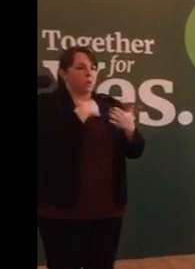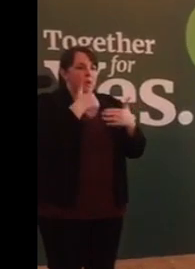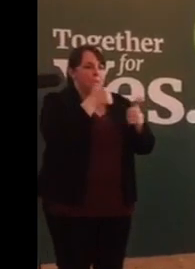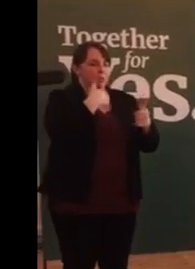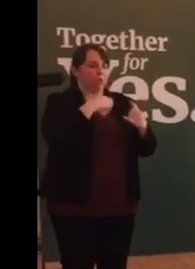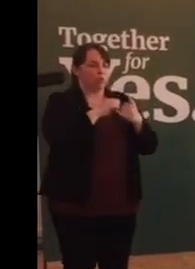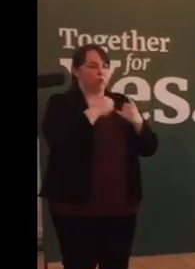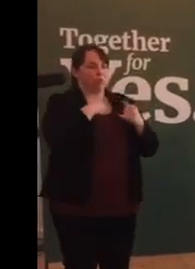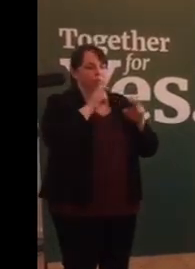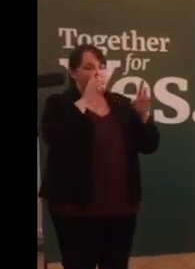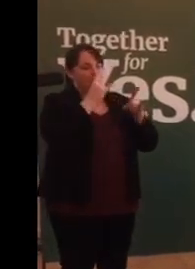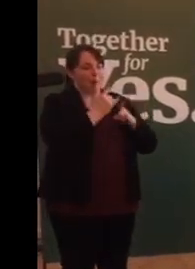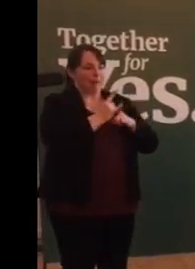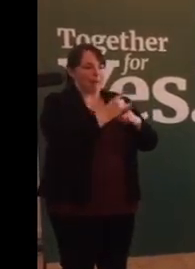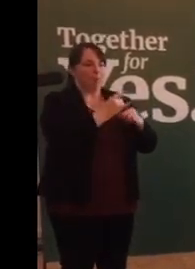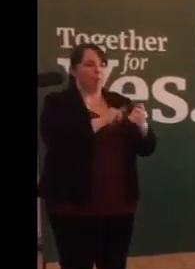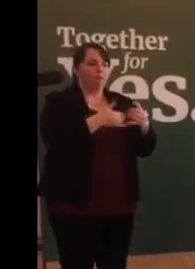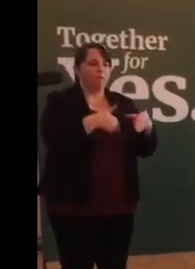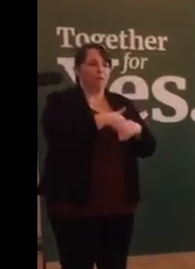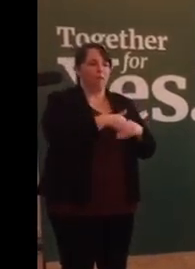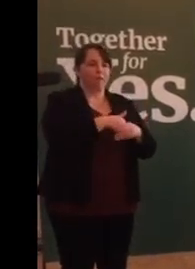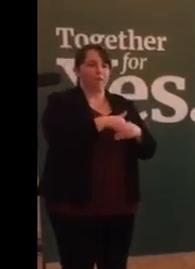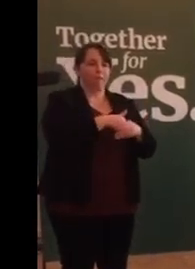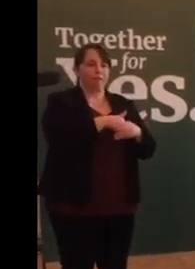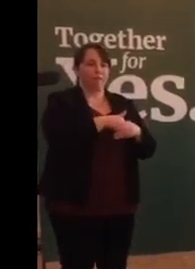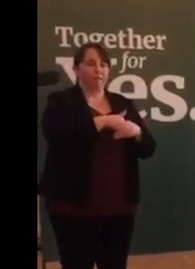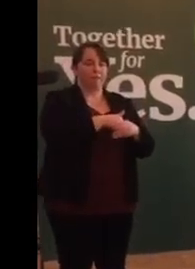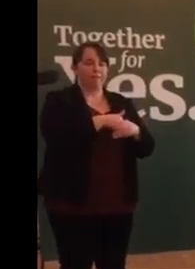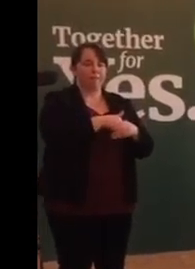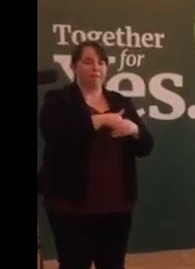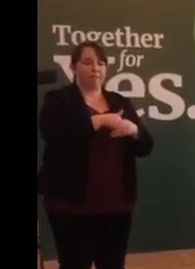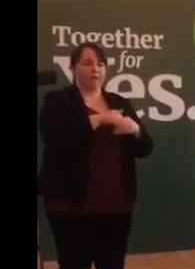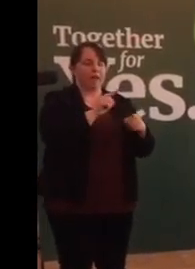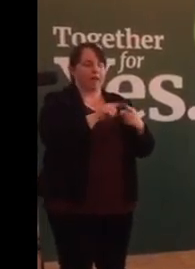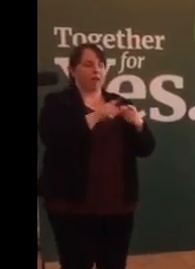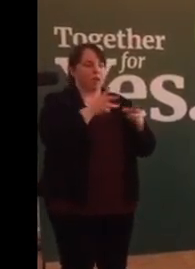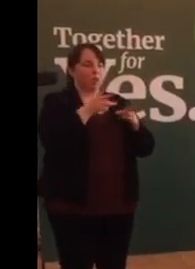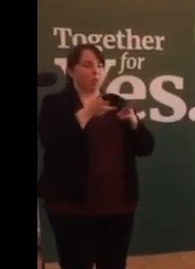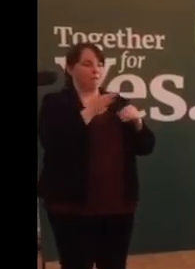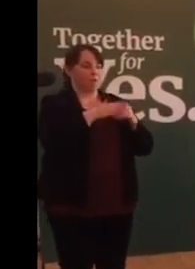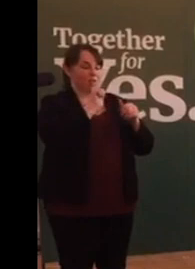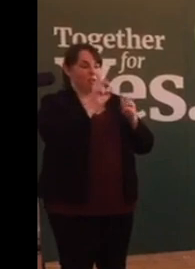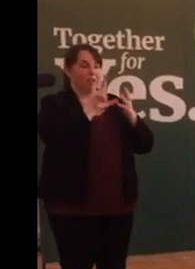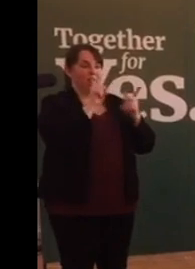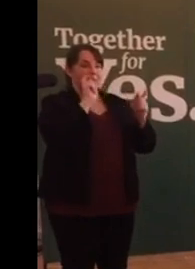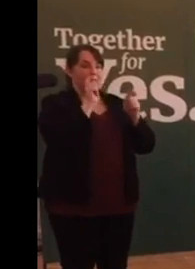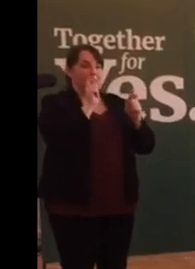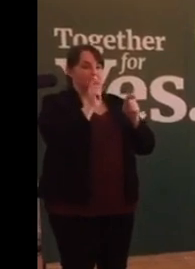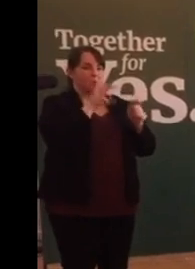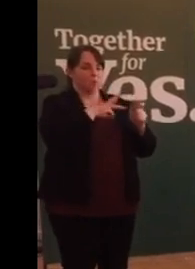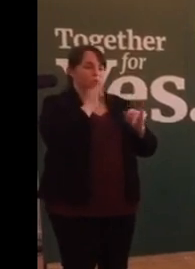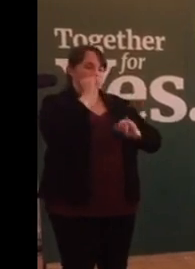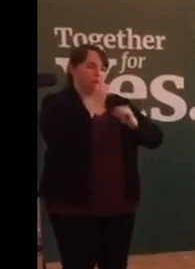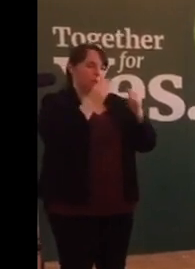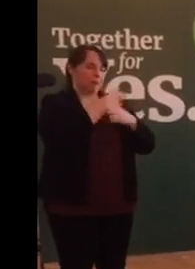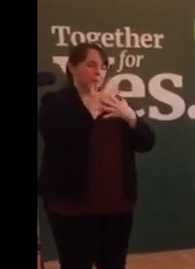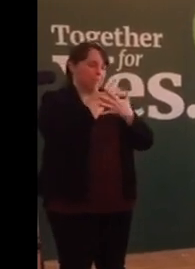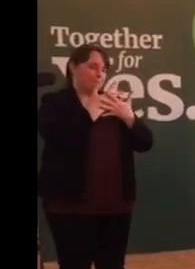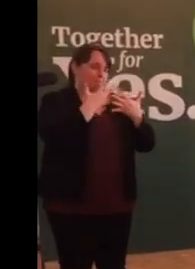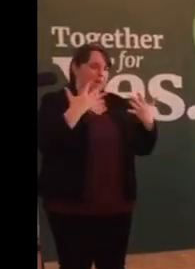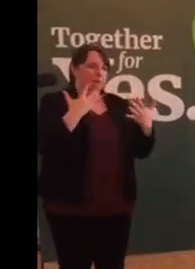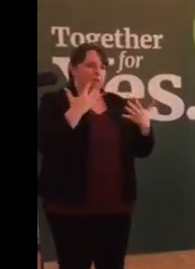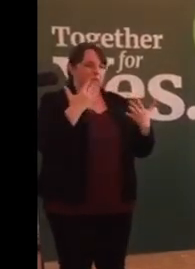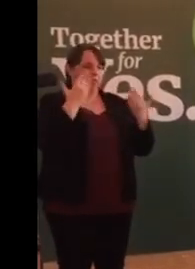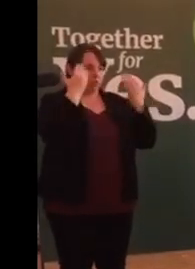the people who were involved. And the work of the amendment was criticised by many judicial minds